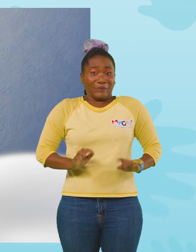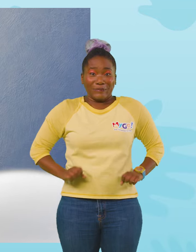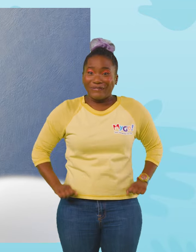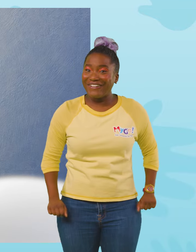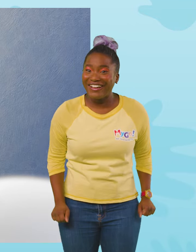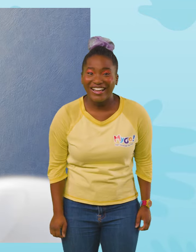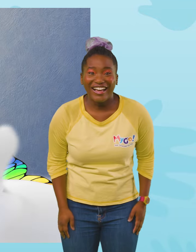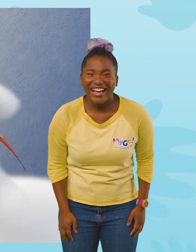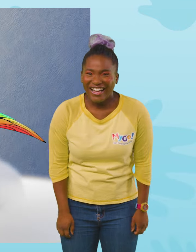Woo-hoo!